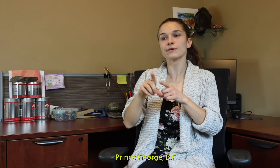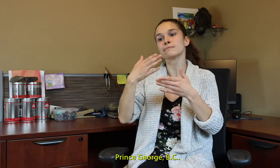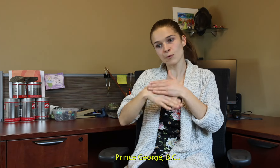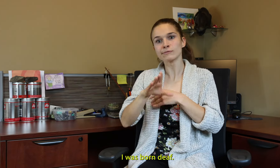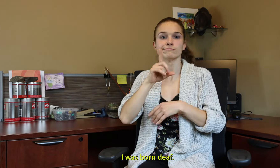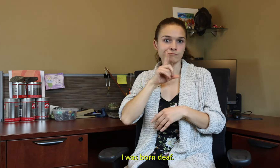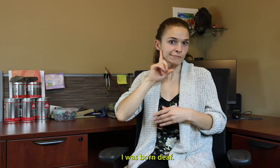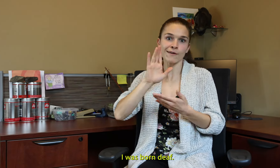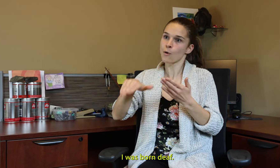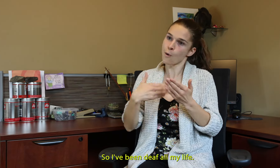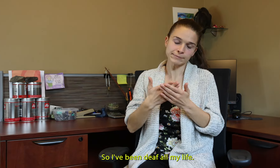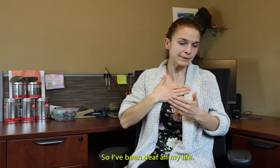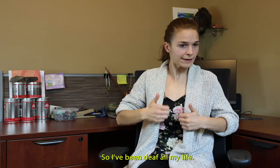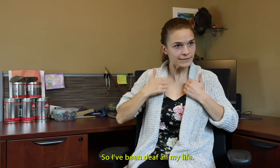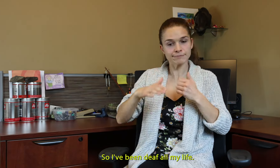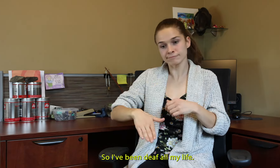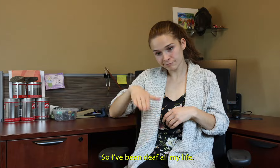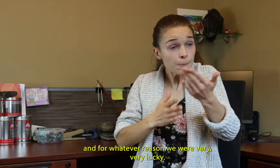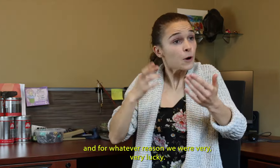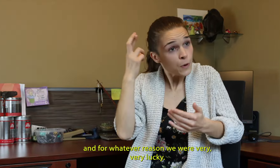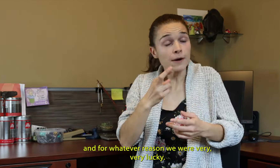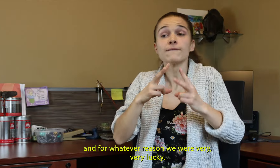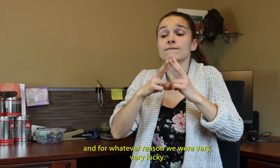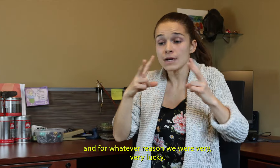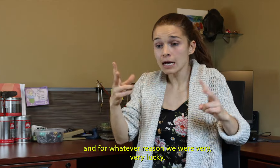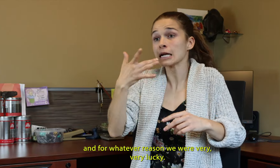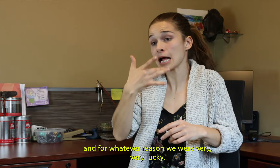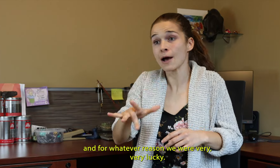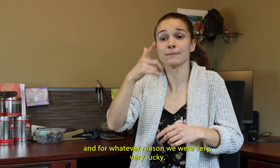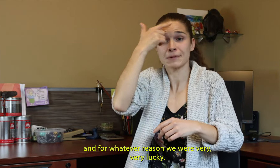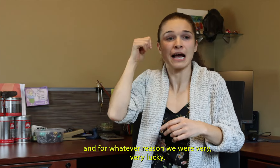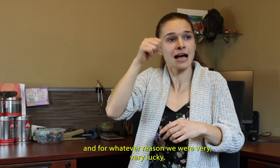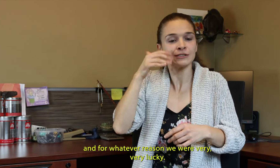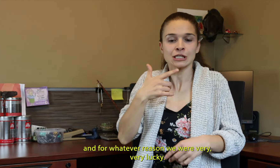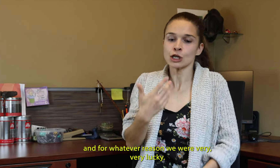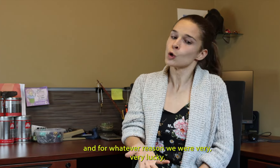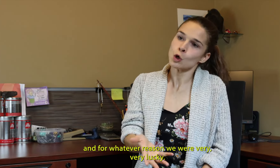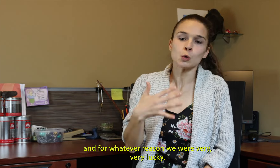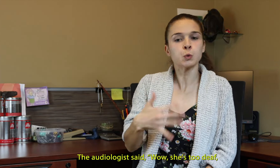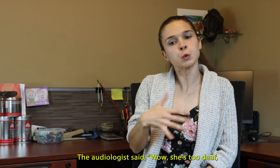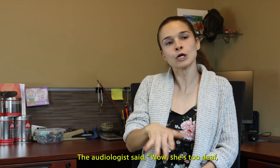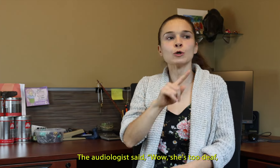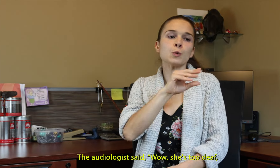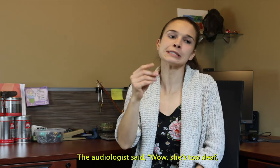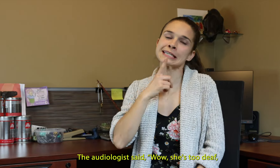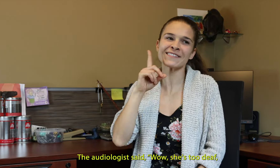I was born deaf, so I've been deaf all my life. And for whatever reason, we were very, very lucky. The audiologist said,